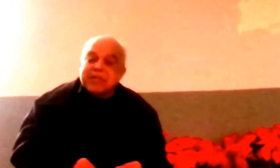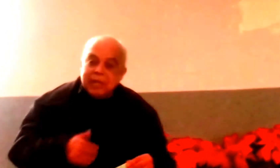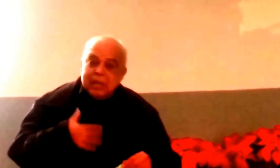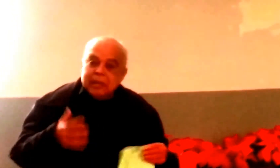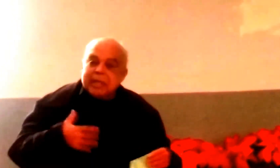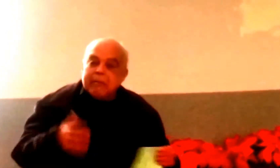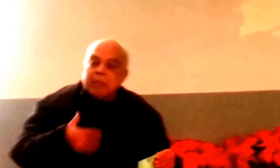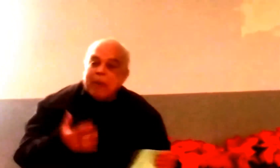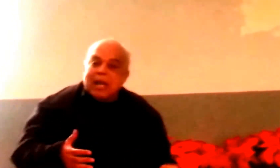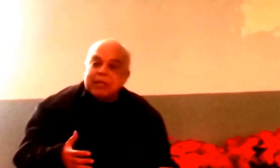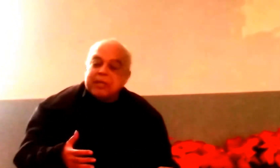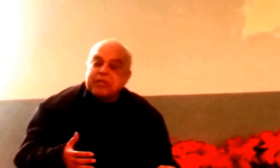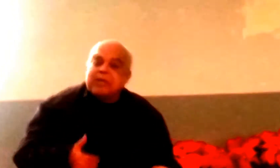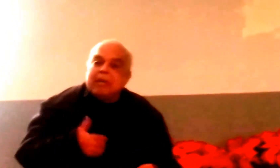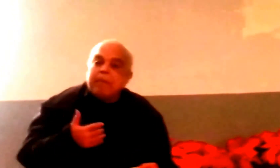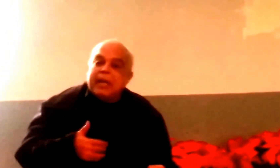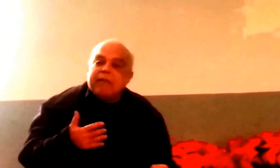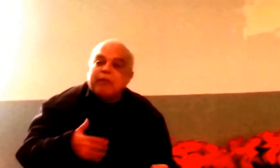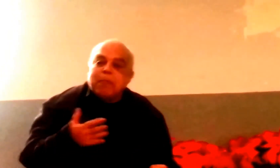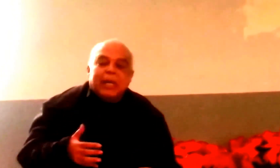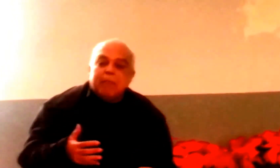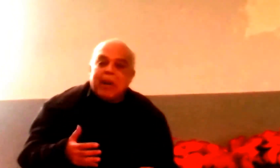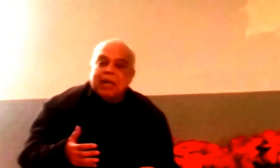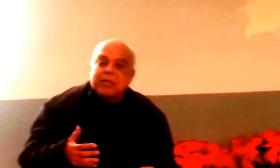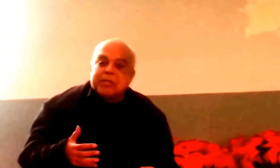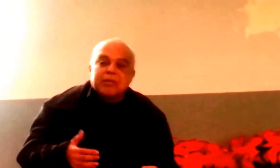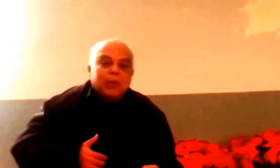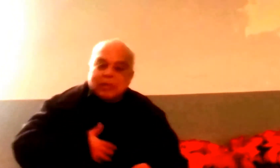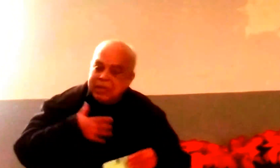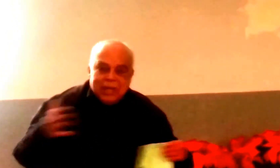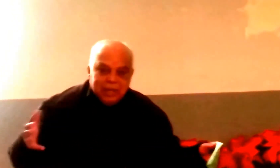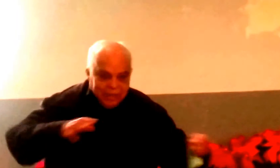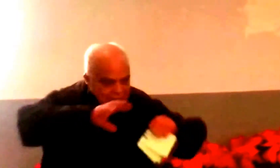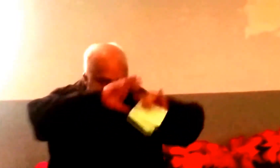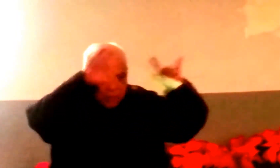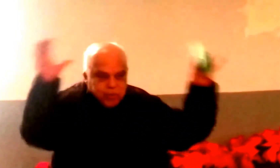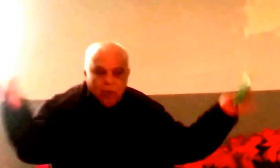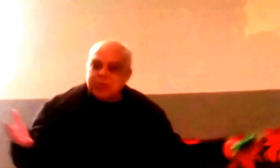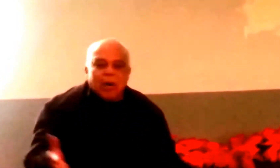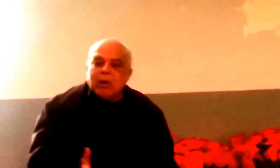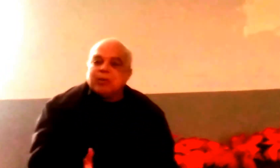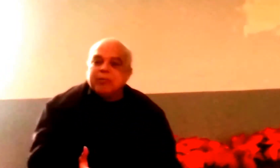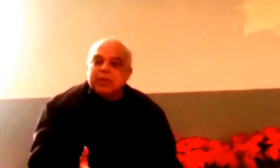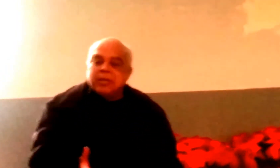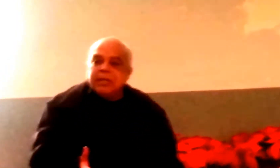that's the type of politics, pay-for-play politics is what controls our whole community,